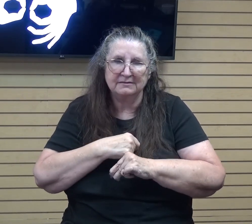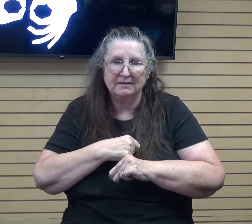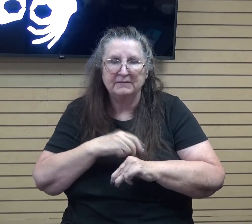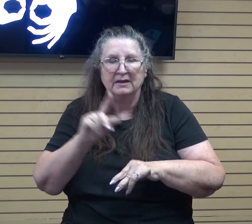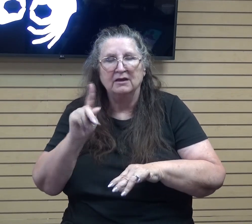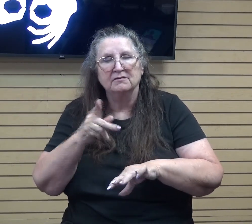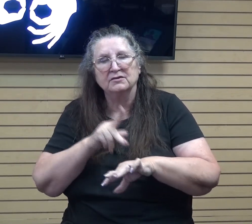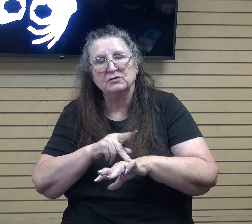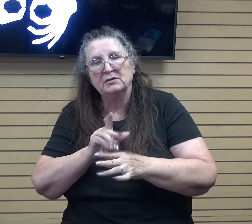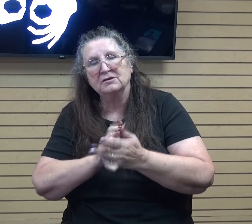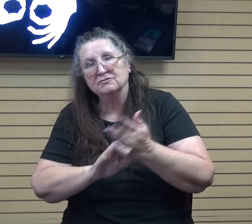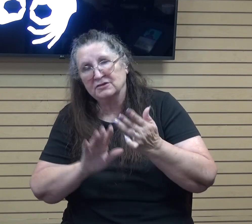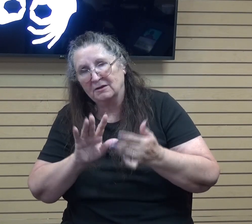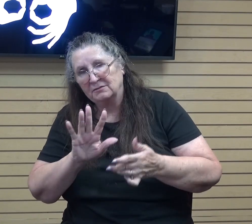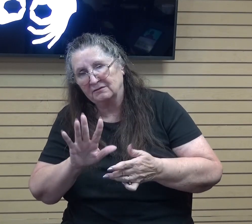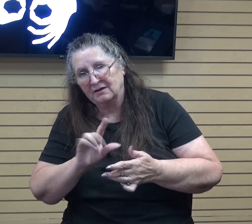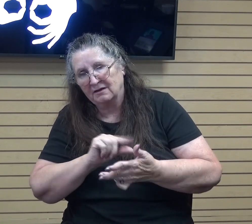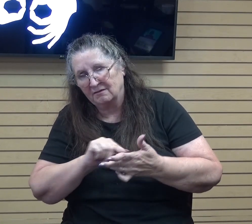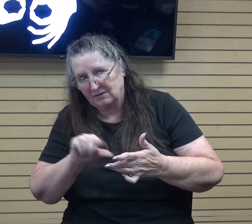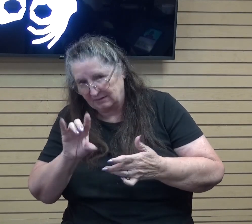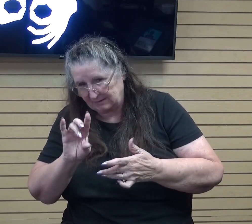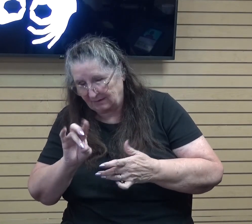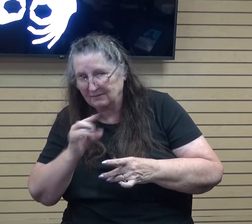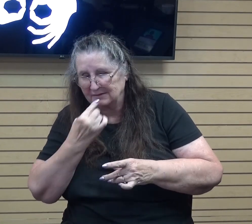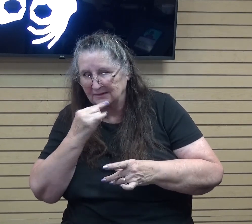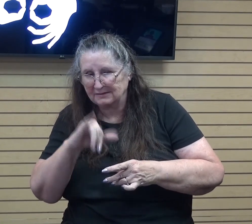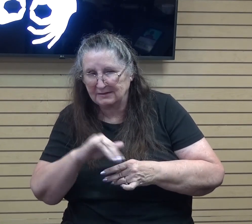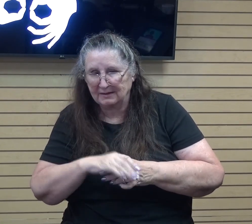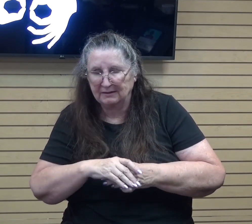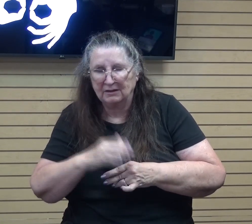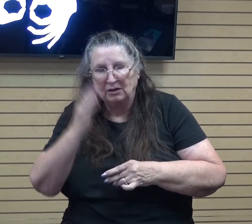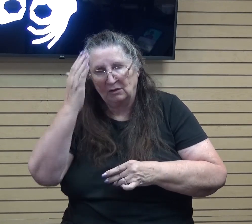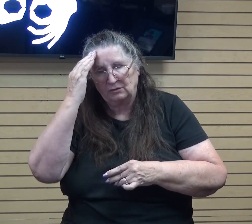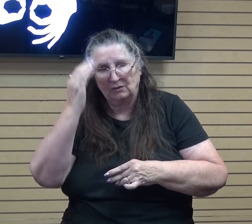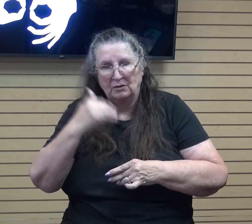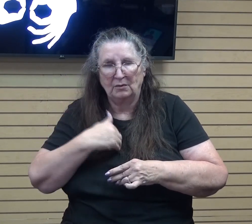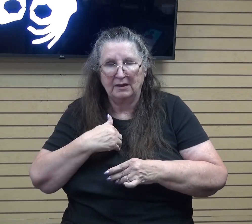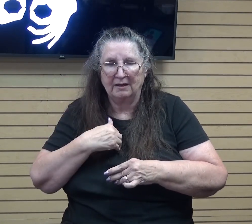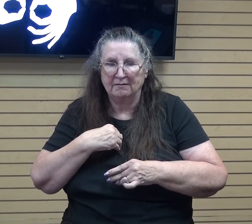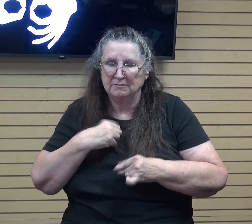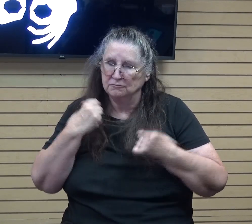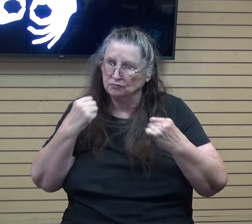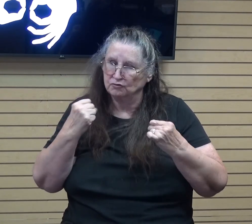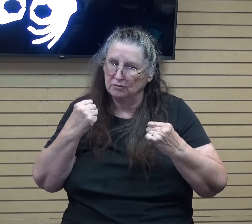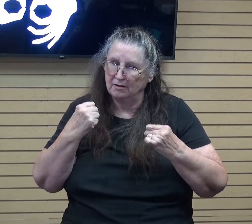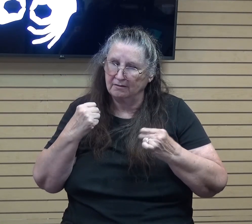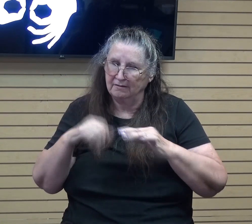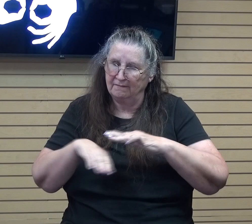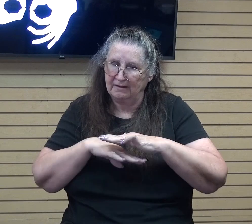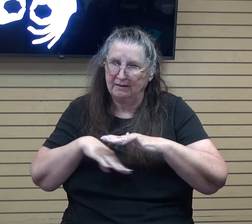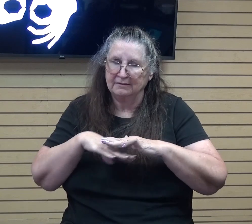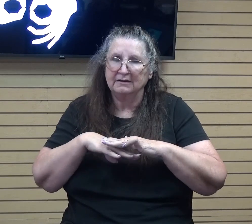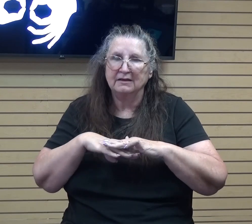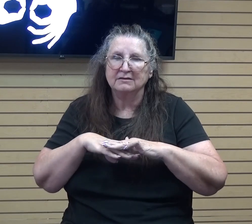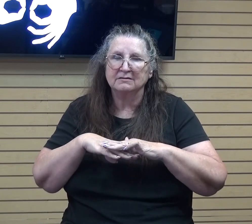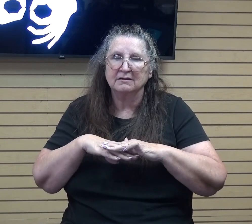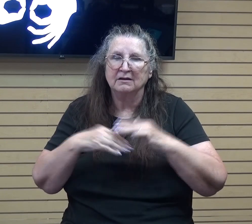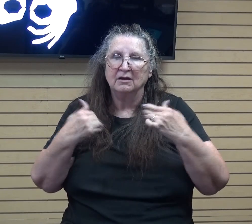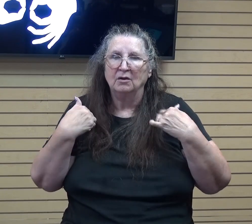5, verse 7. We know that we have that solid foundation. We have this belief and